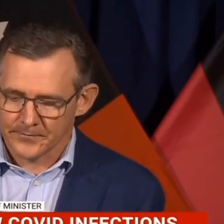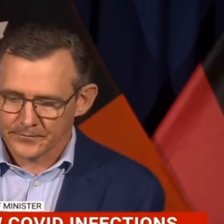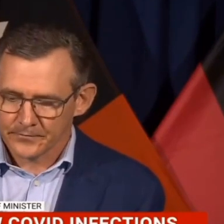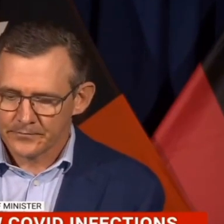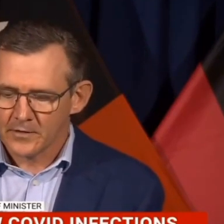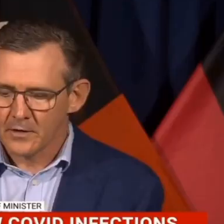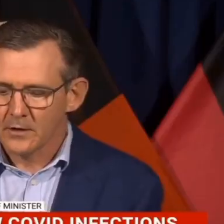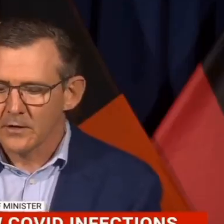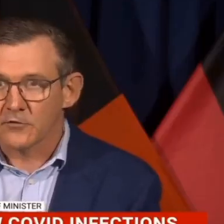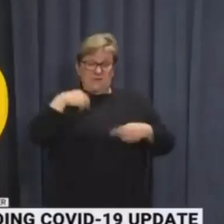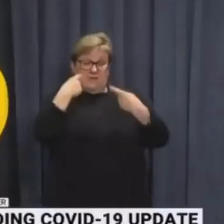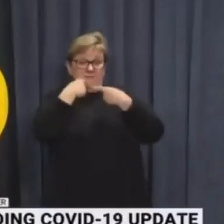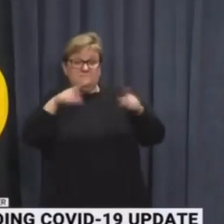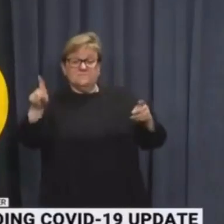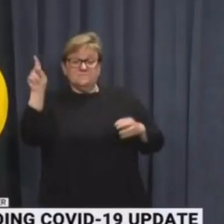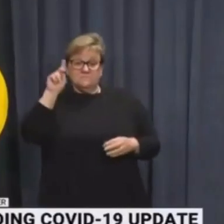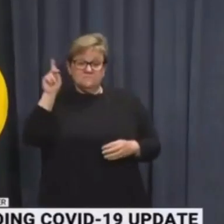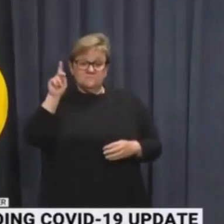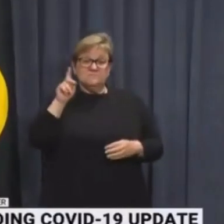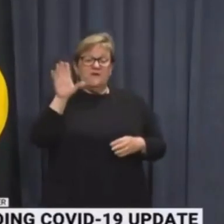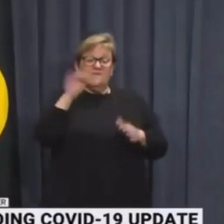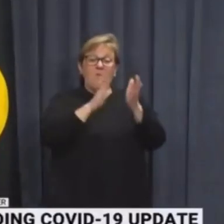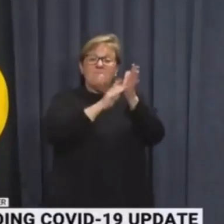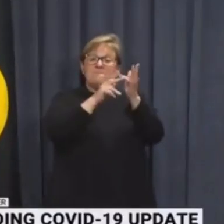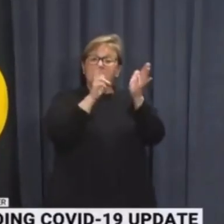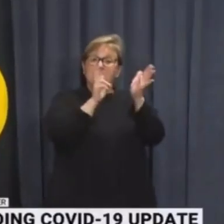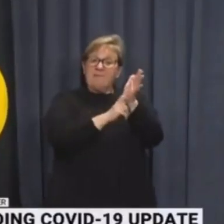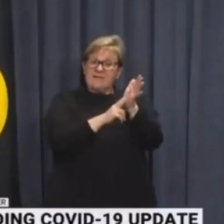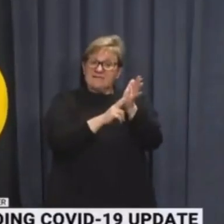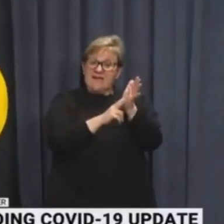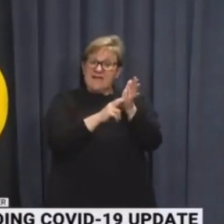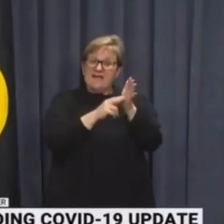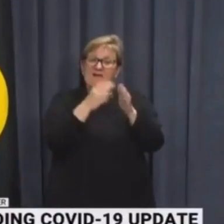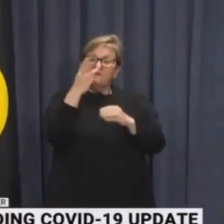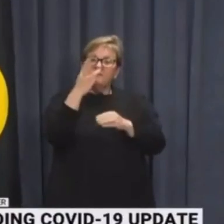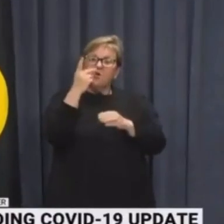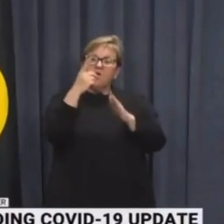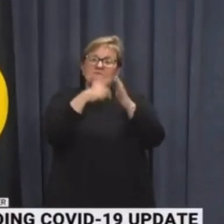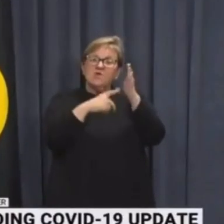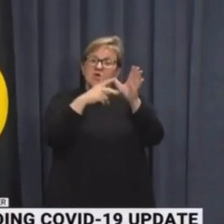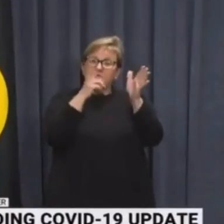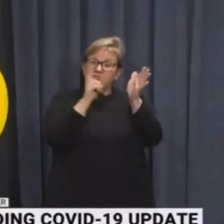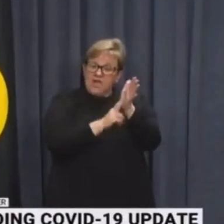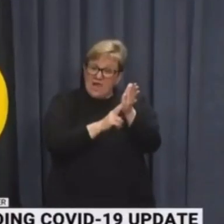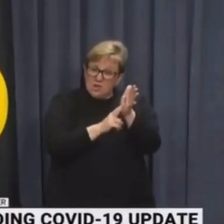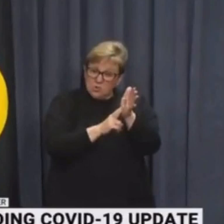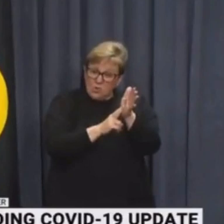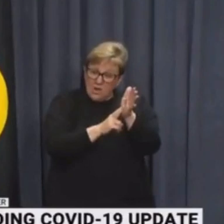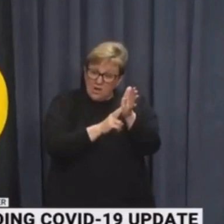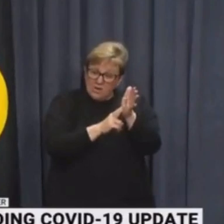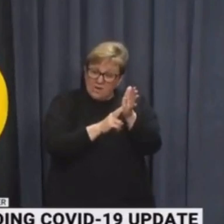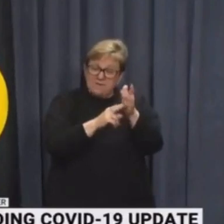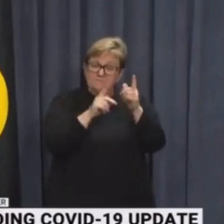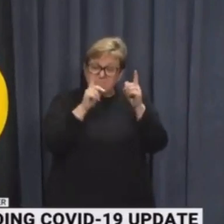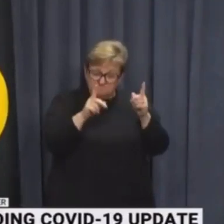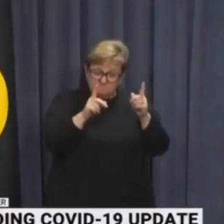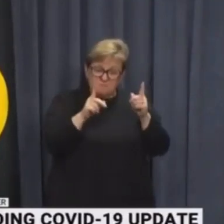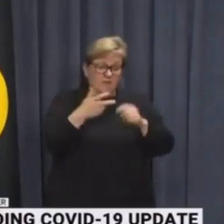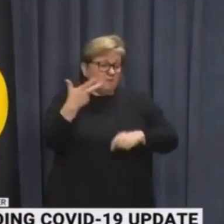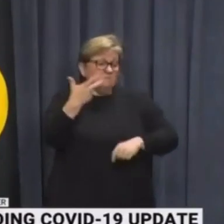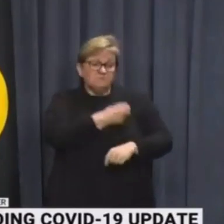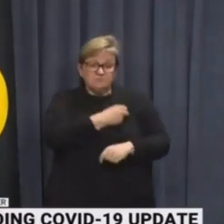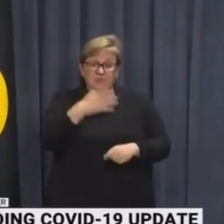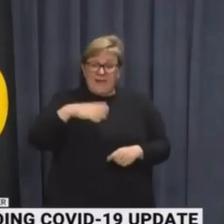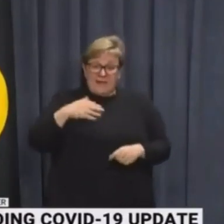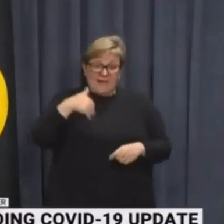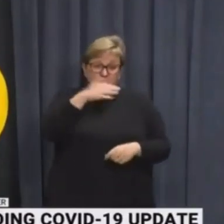fully vaccinated. that effective Monday, January 31, we will be expanding proof of vaccination